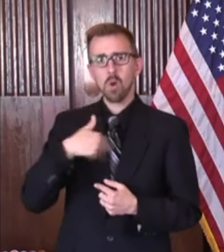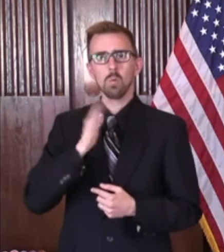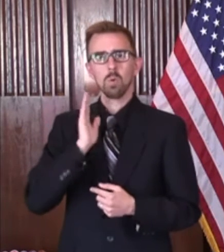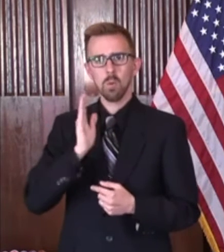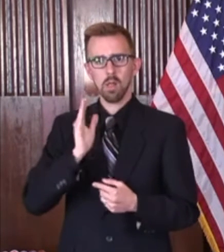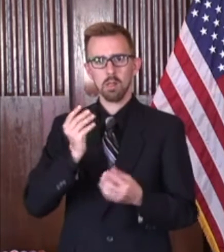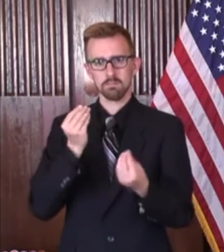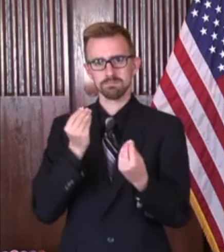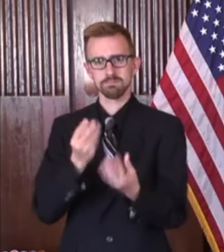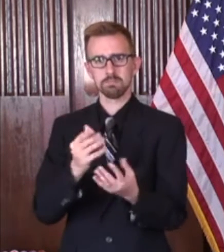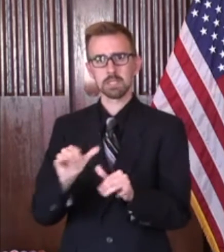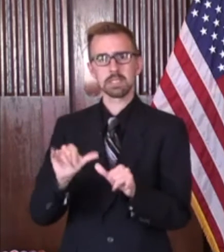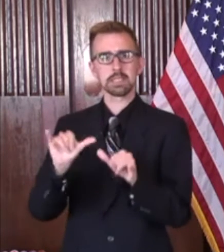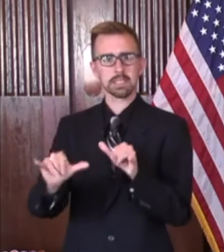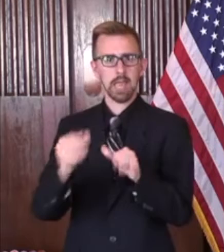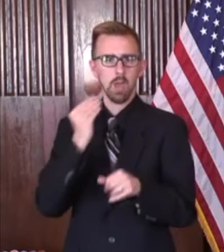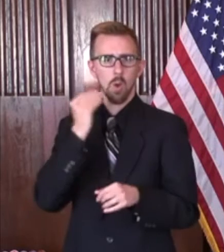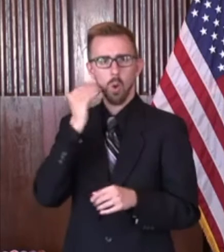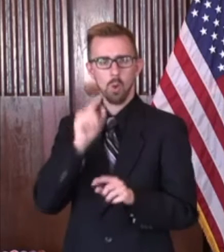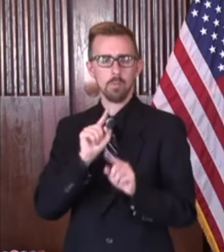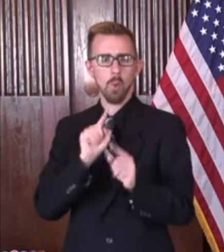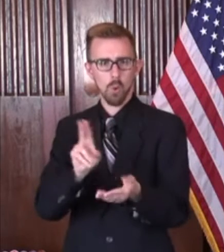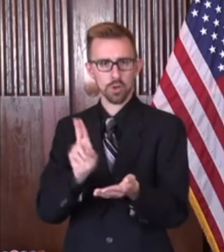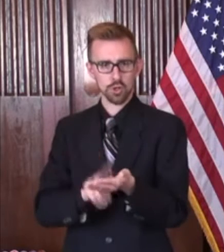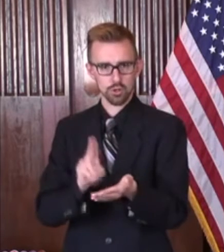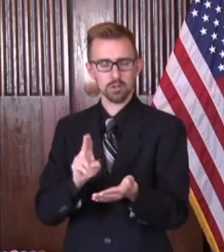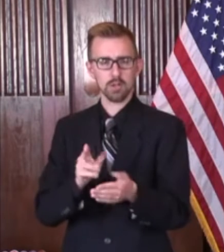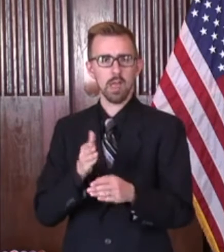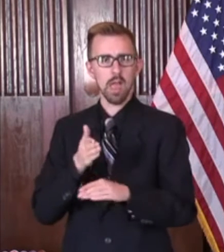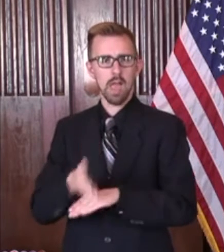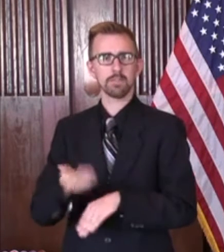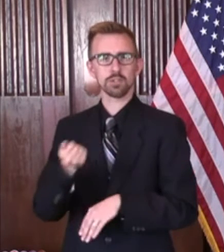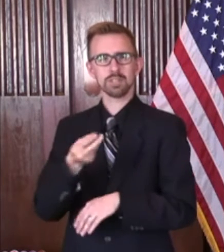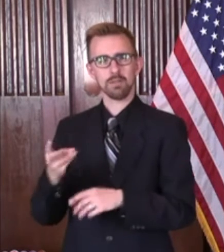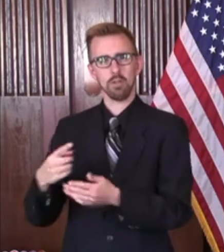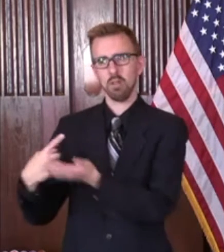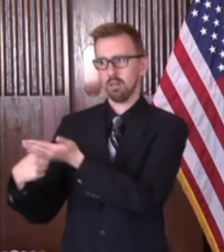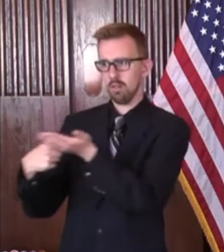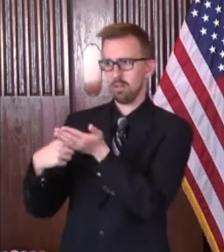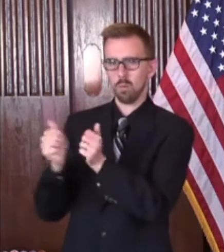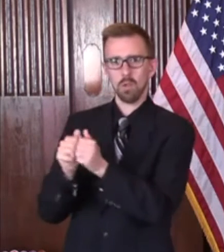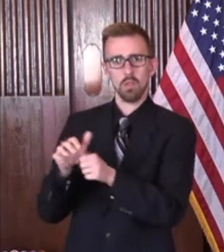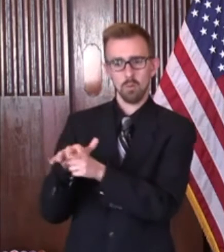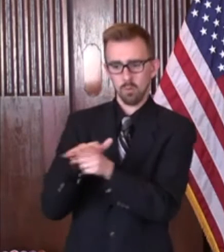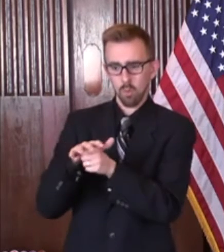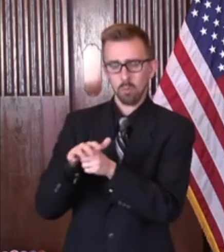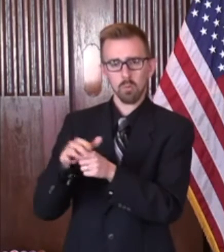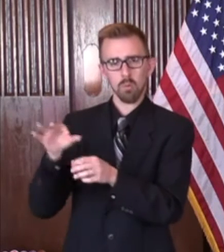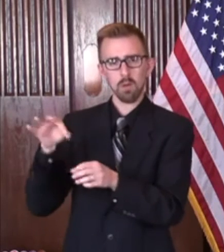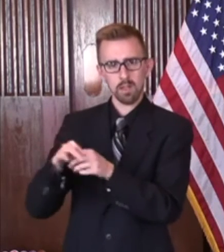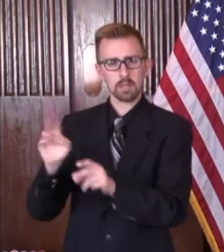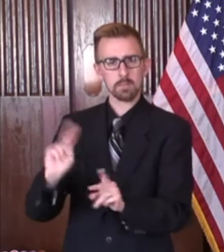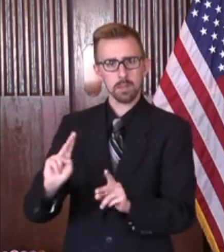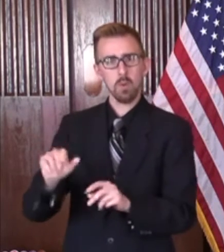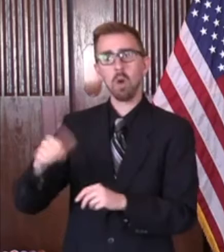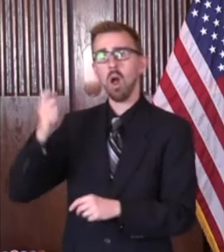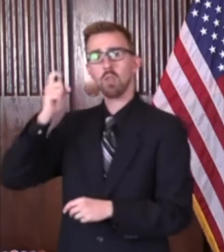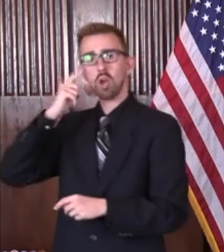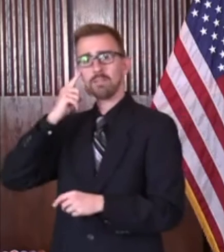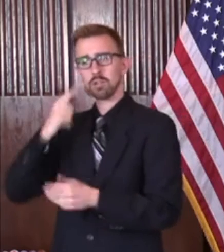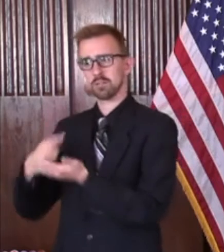address the stay-at-home Missouri order after a number of conversations with local elected officials and other governors.